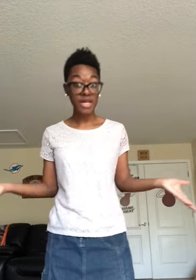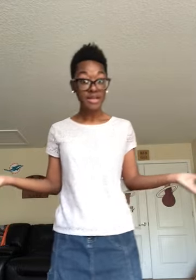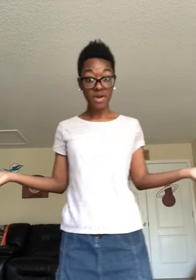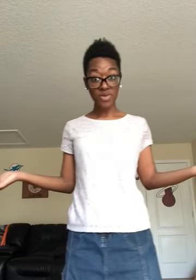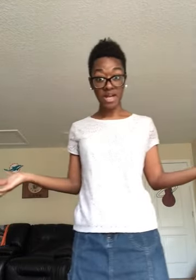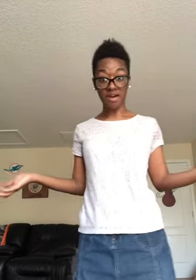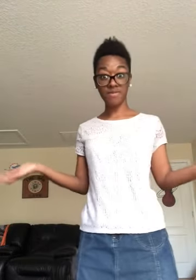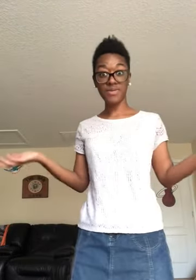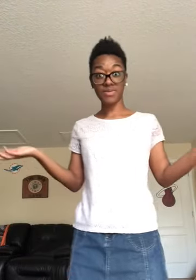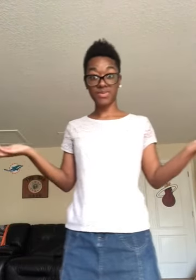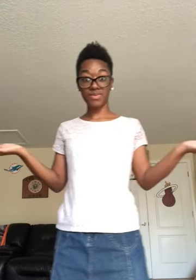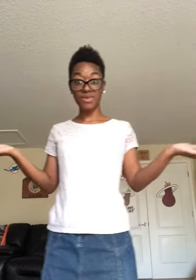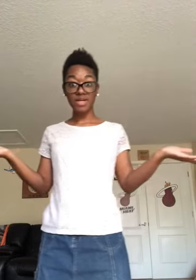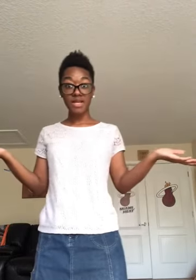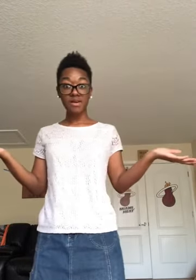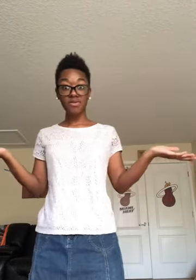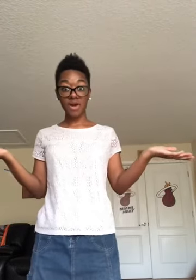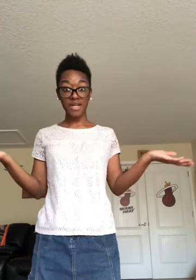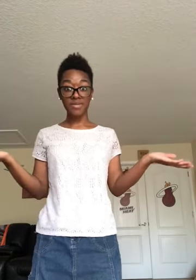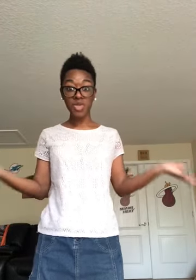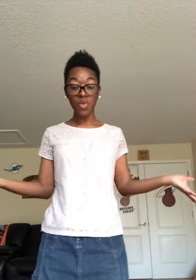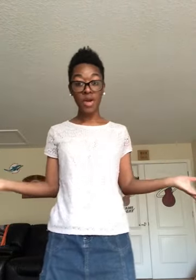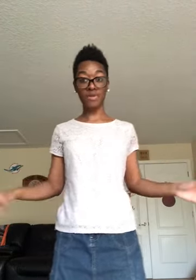that we have gotten from someone else.